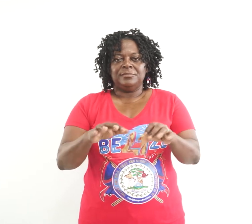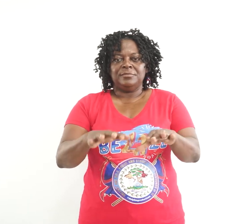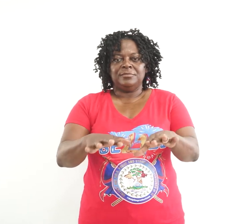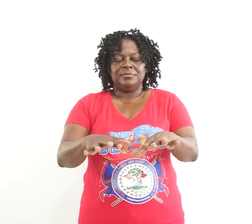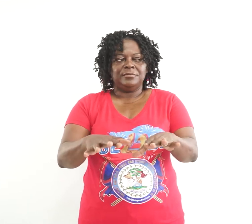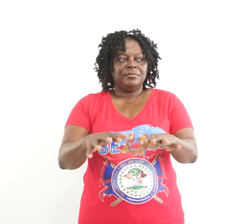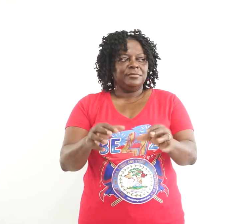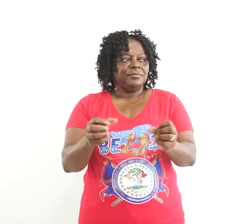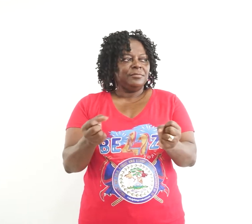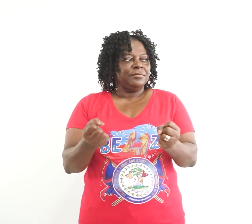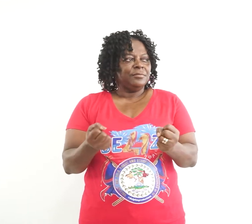hand.